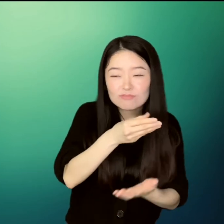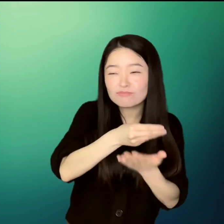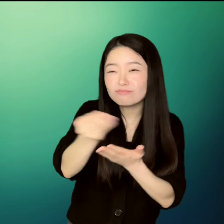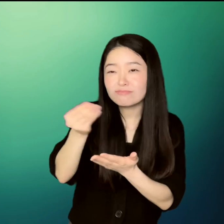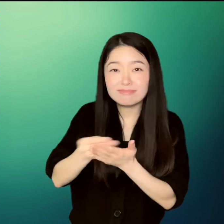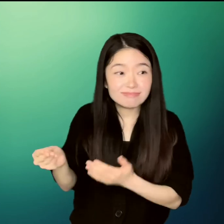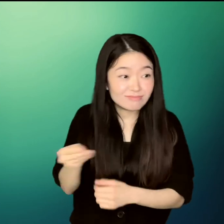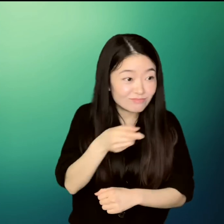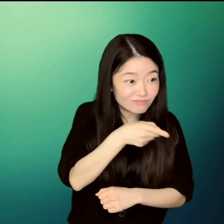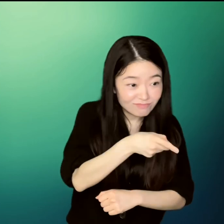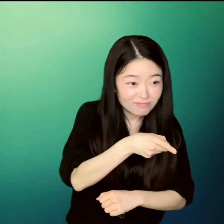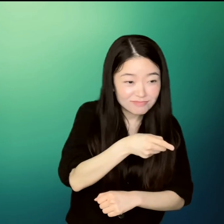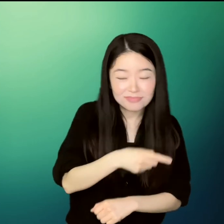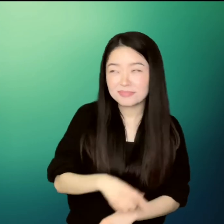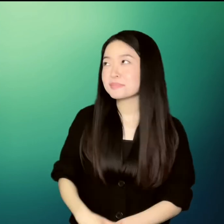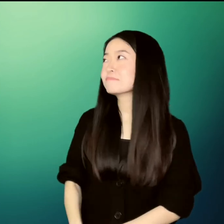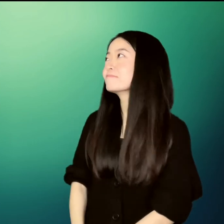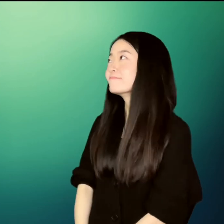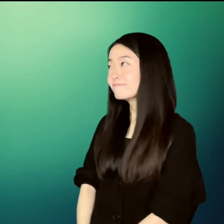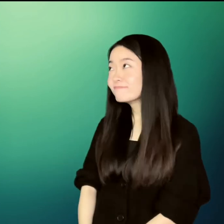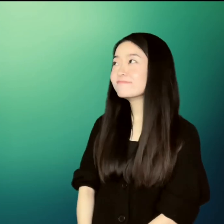asked. Un He nodded.